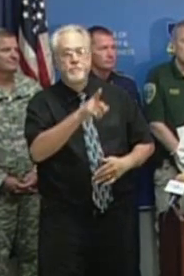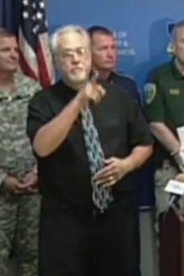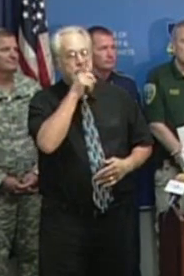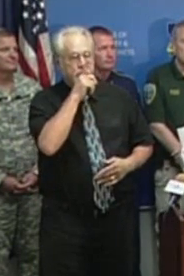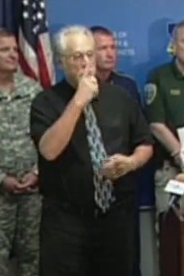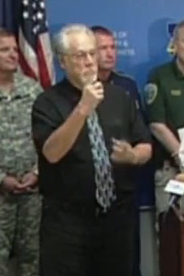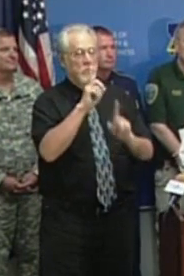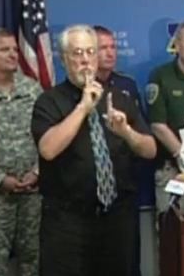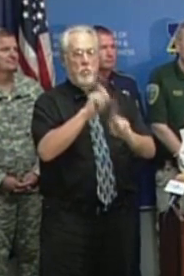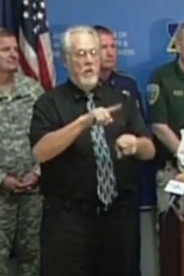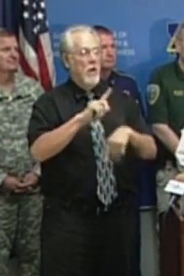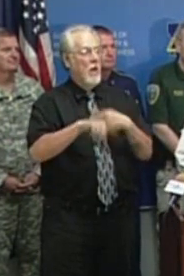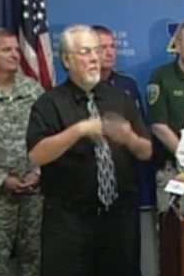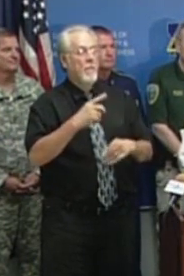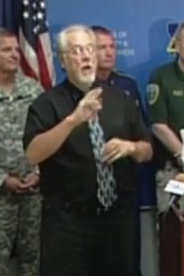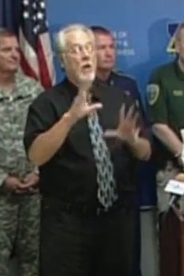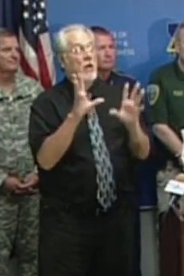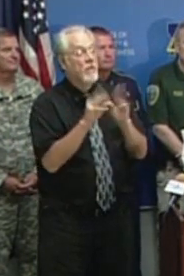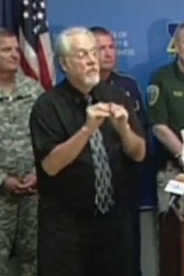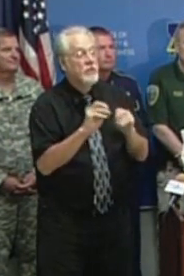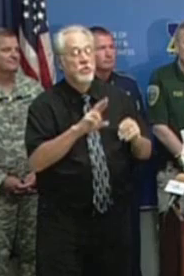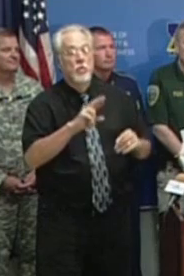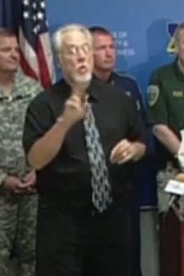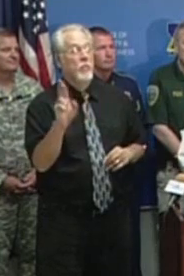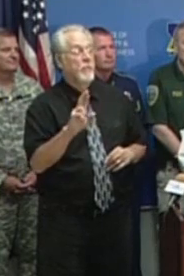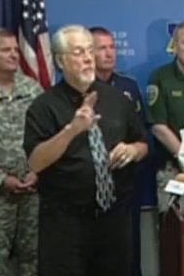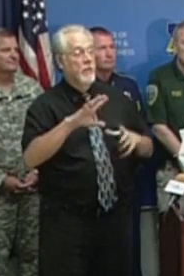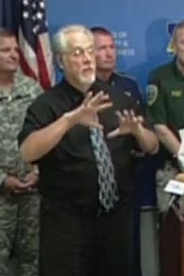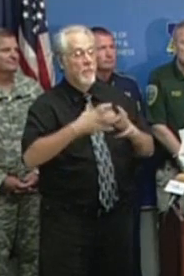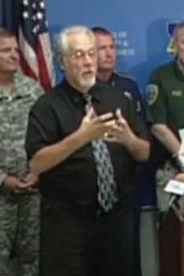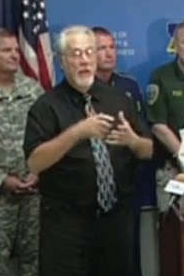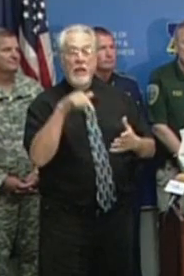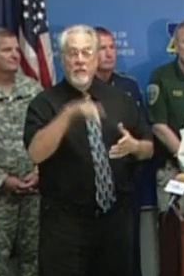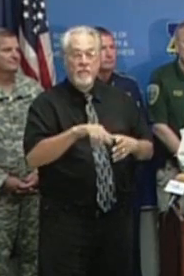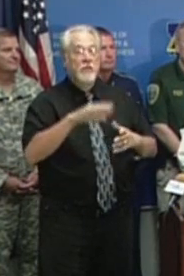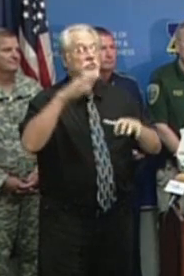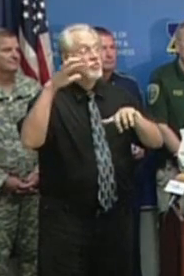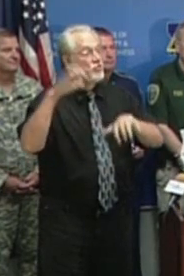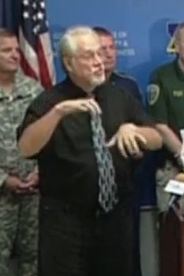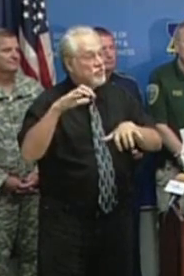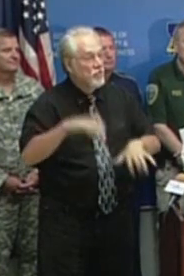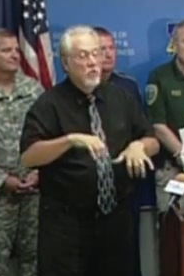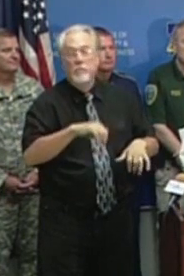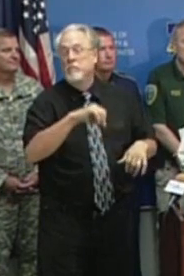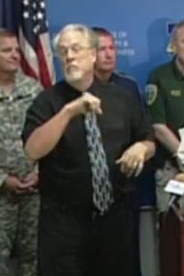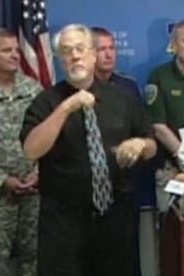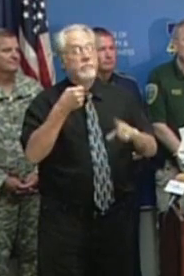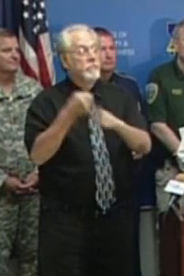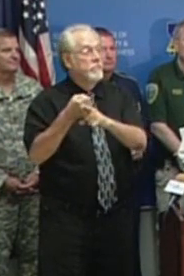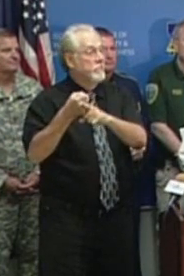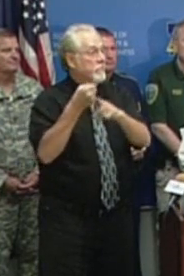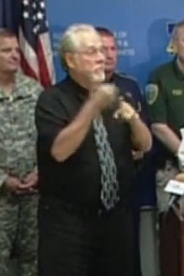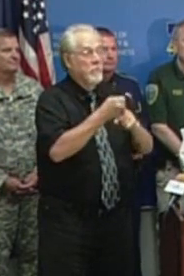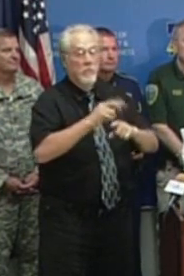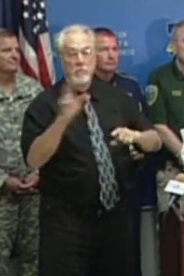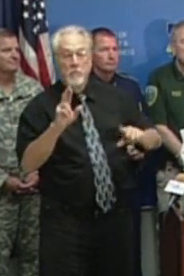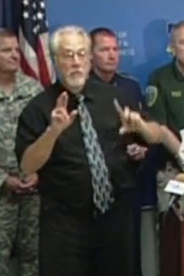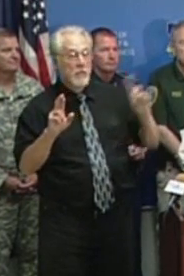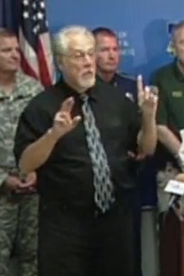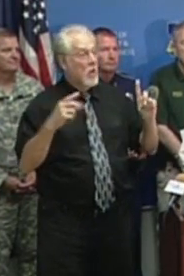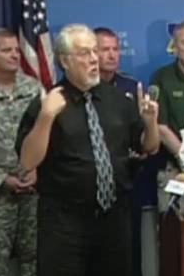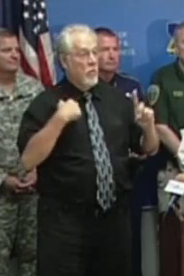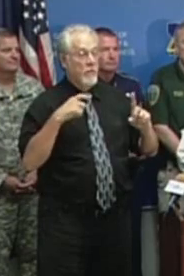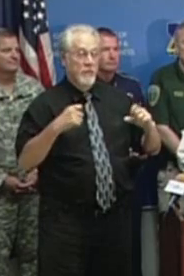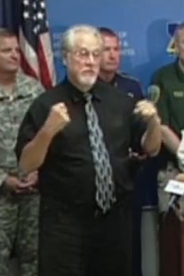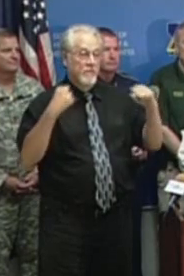the convention, on party politics, or anything of that sort. This storm, like every other storm, is nonpartisan. This is a time where we must all come together